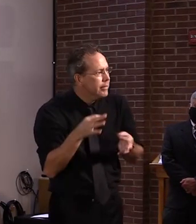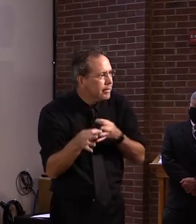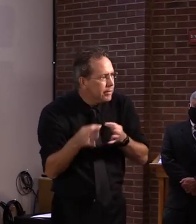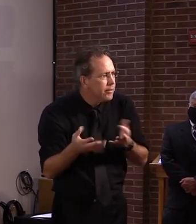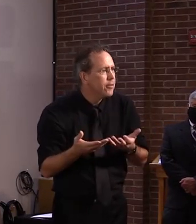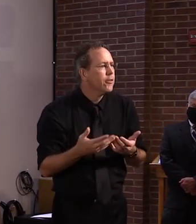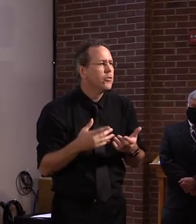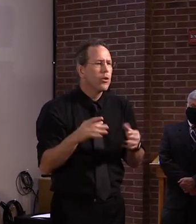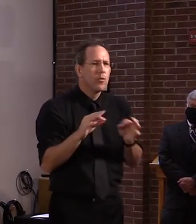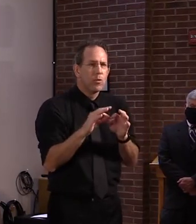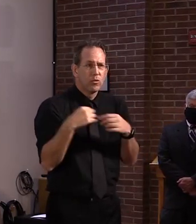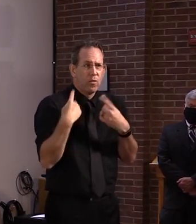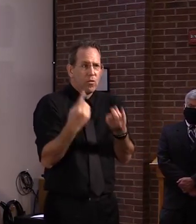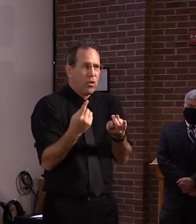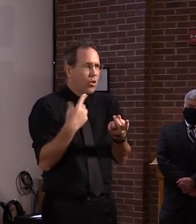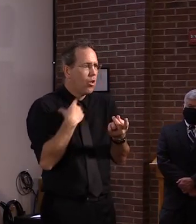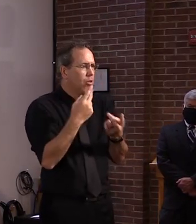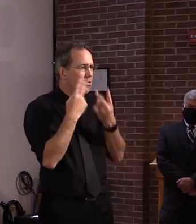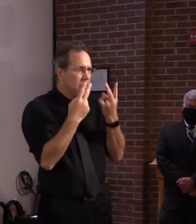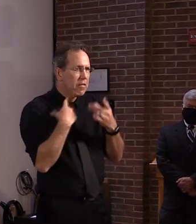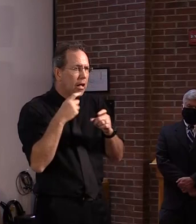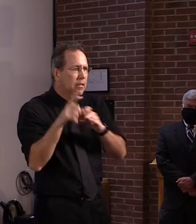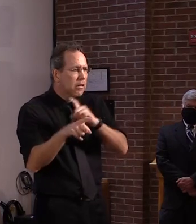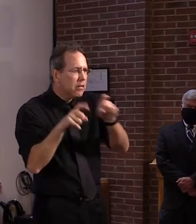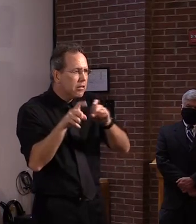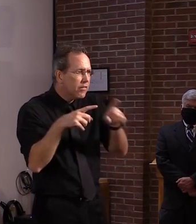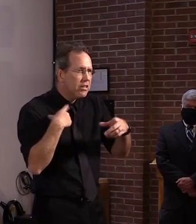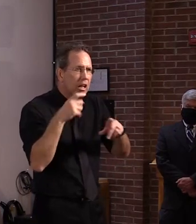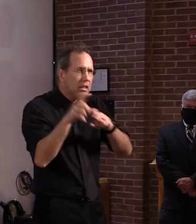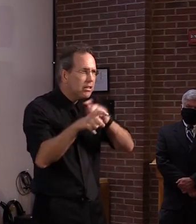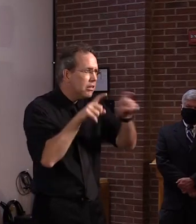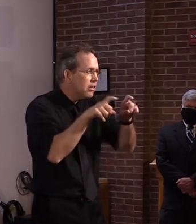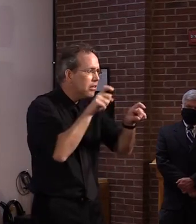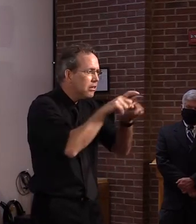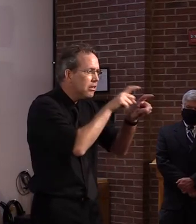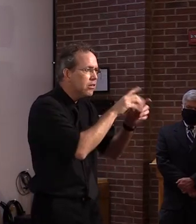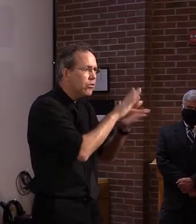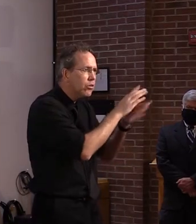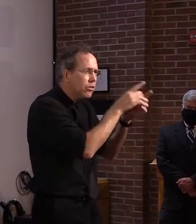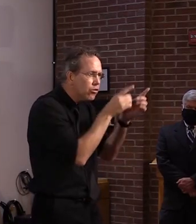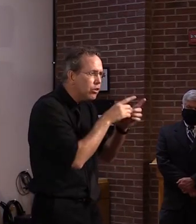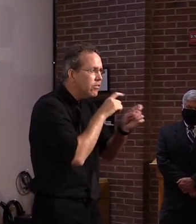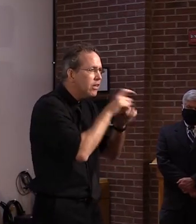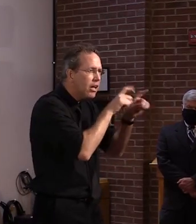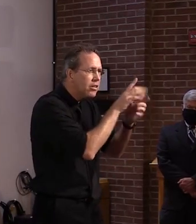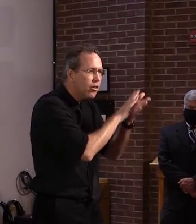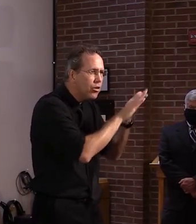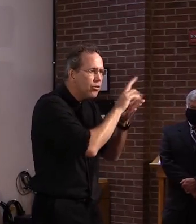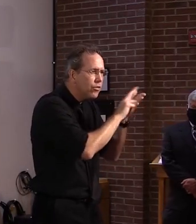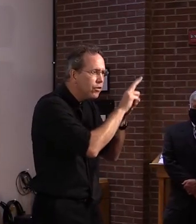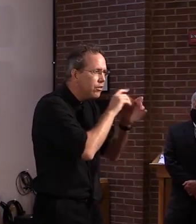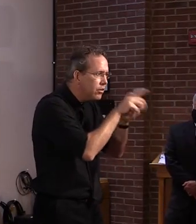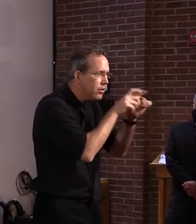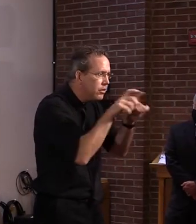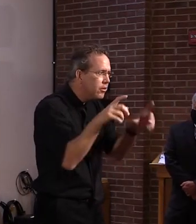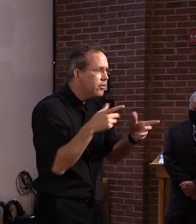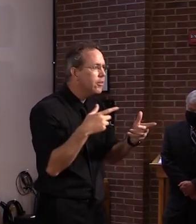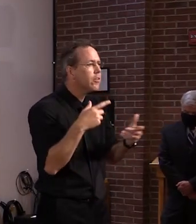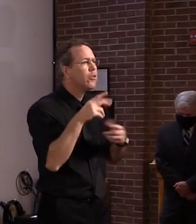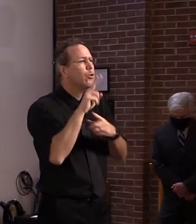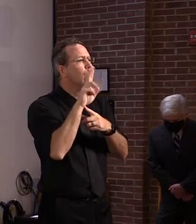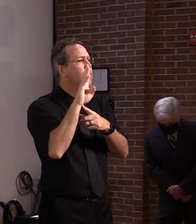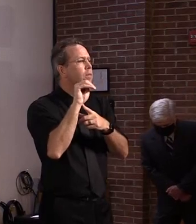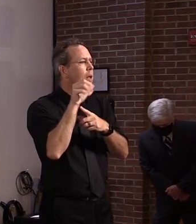that all of the schools have done, and from some of the before leaving home testing that a couple of the